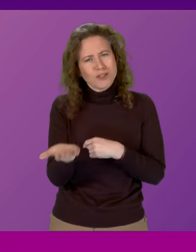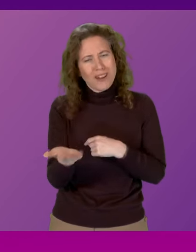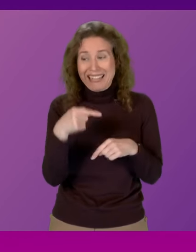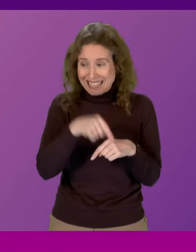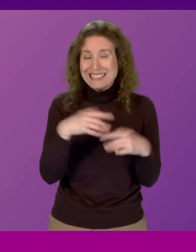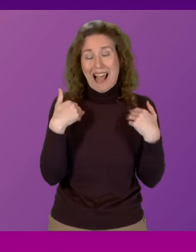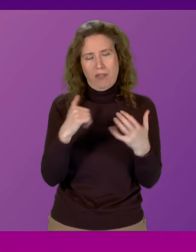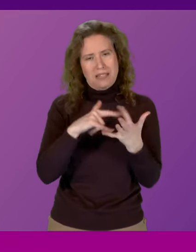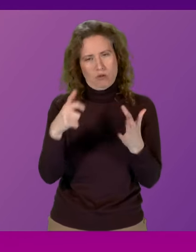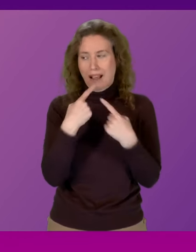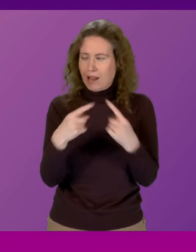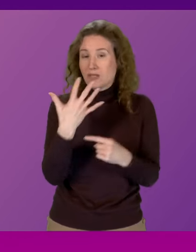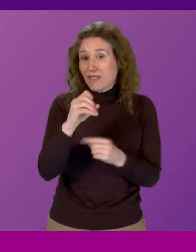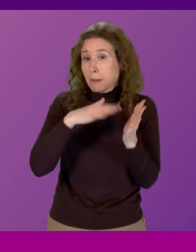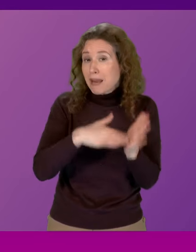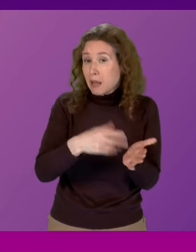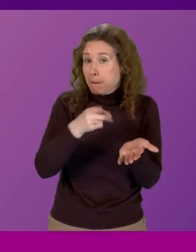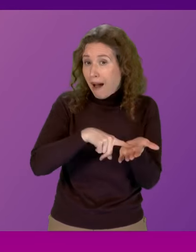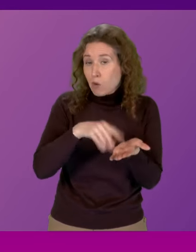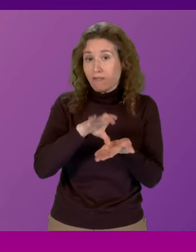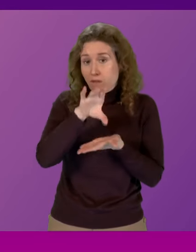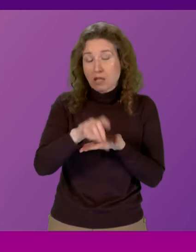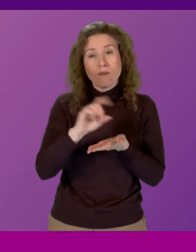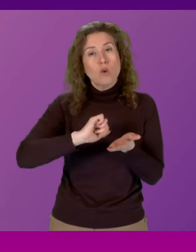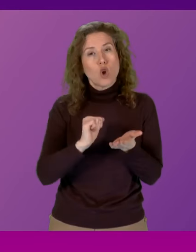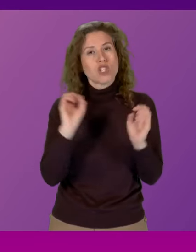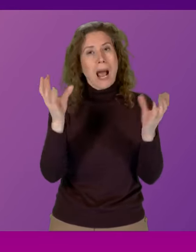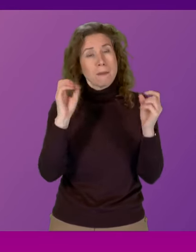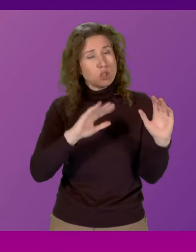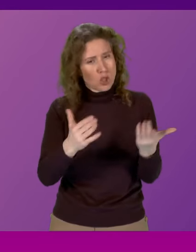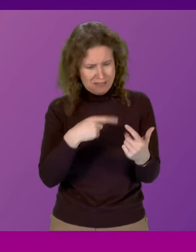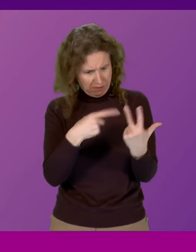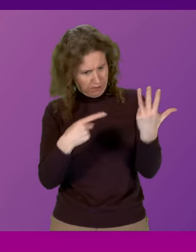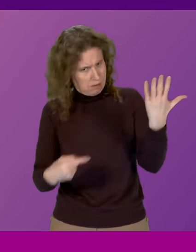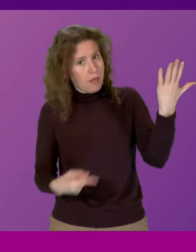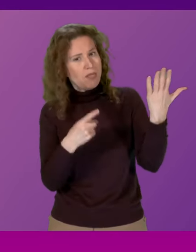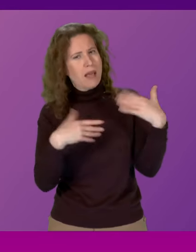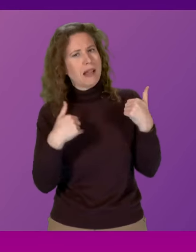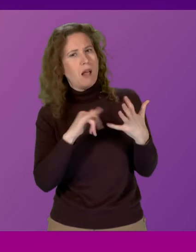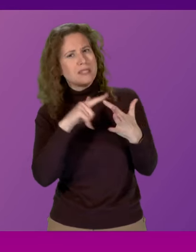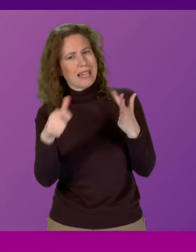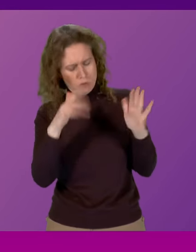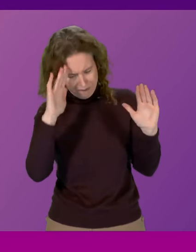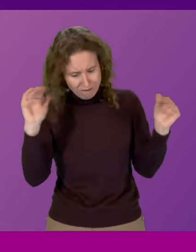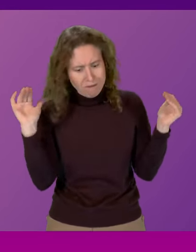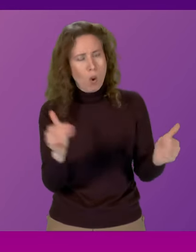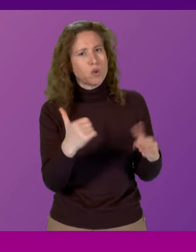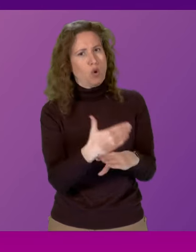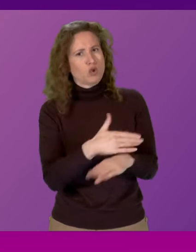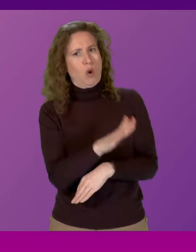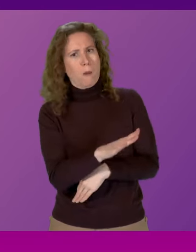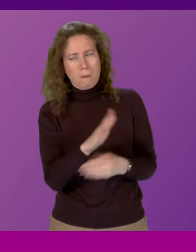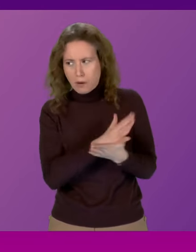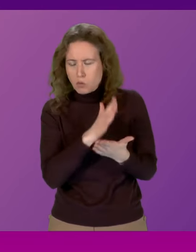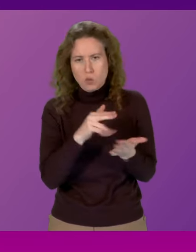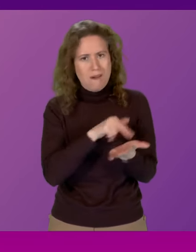Health Secretary that announced £50 million for funding for the Scottish Ambulance Service. That is a Health Secretary that is entirely focused on ensuring